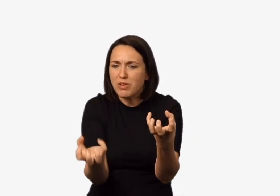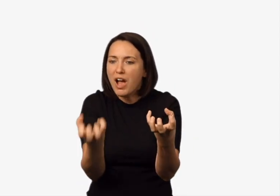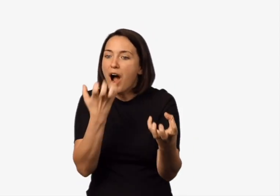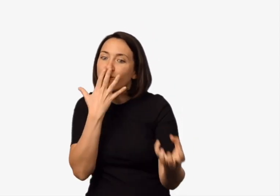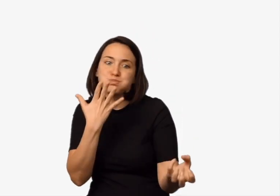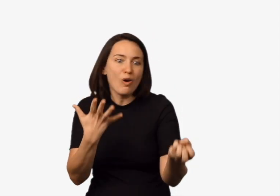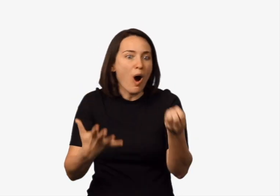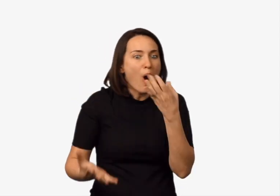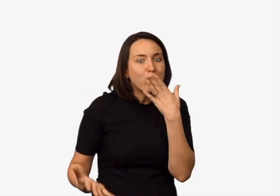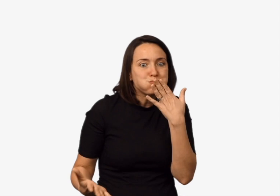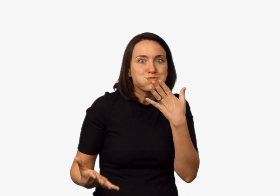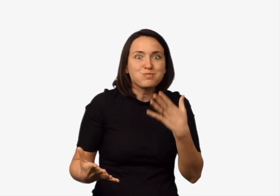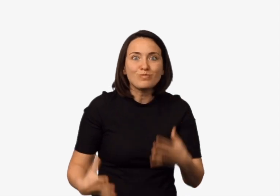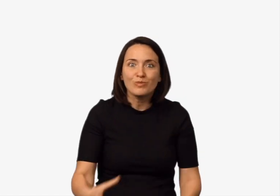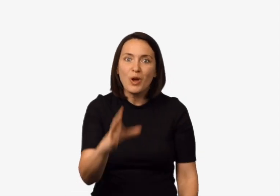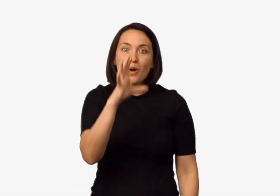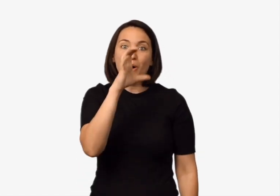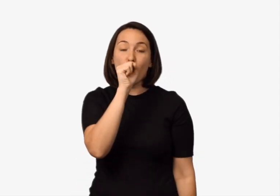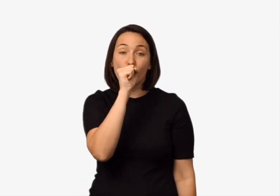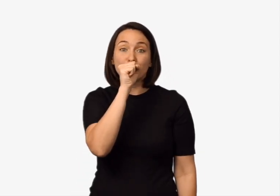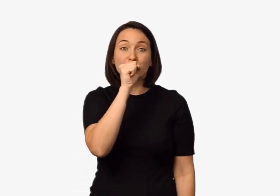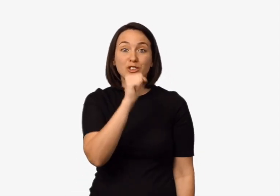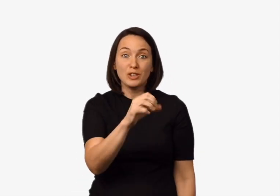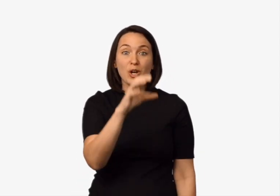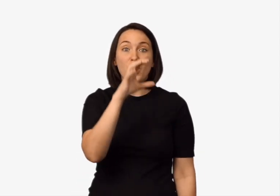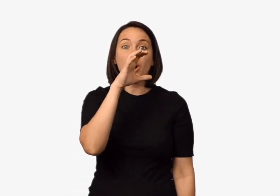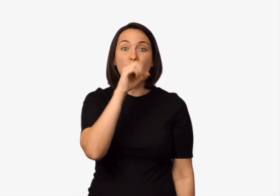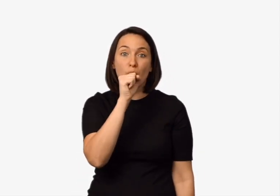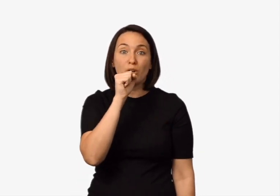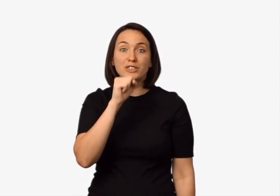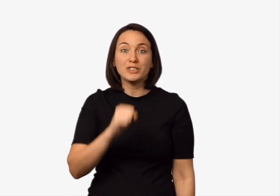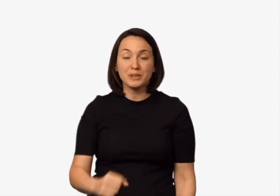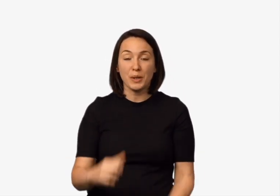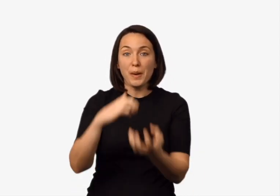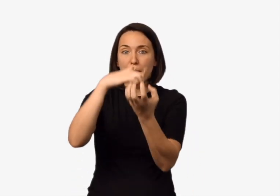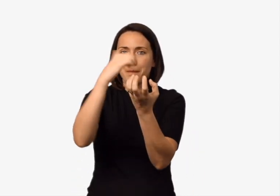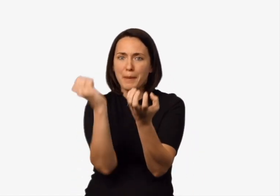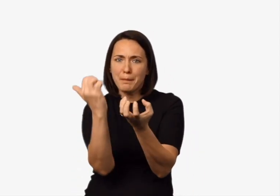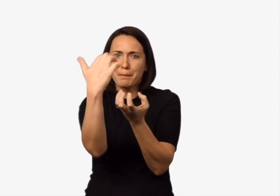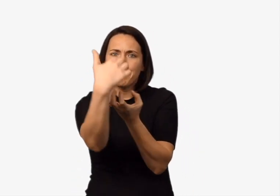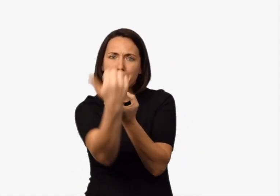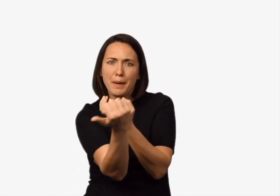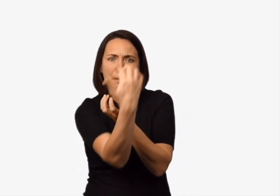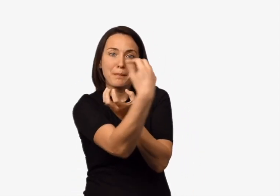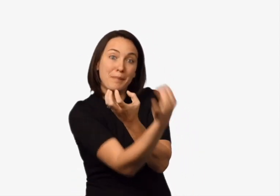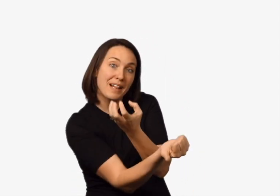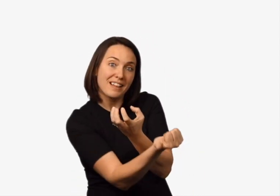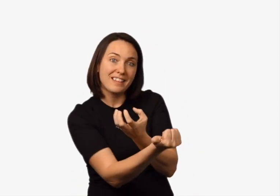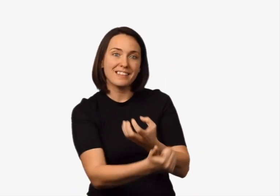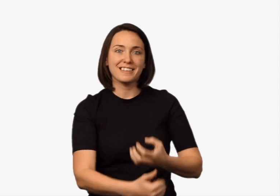Open, chomp, chomp. Orange, orange. Peel, peel, peel.